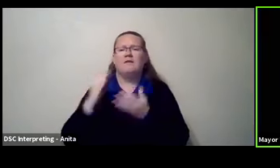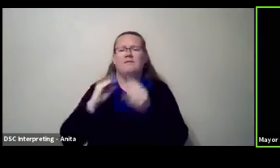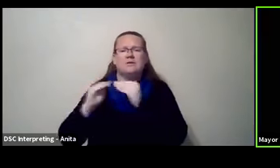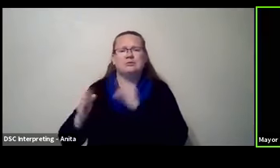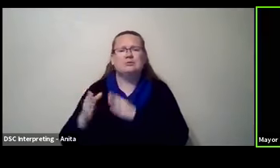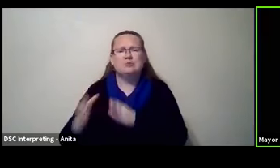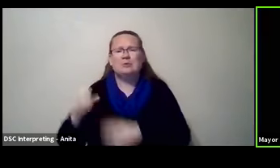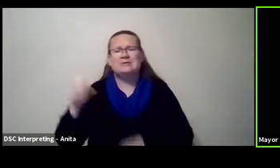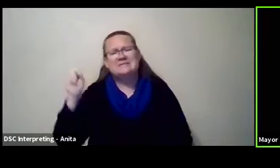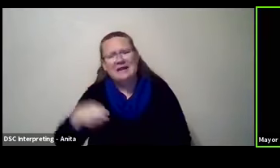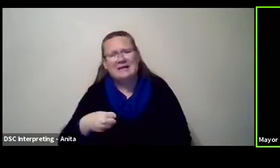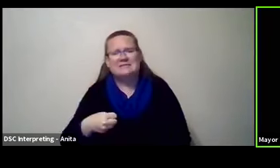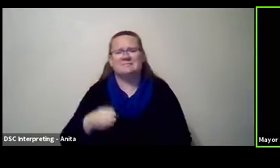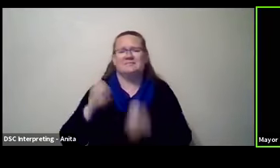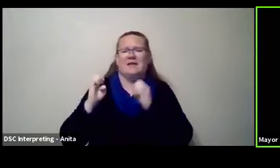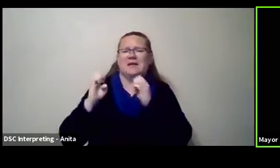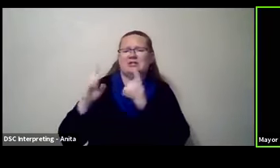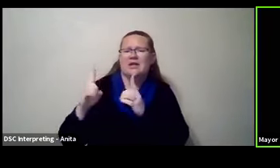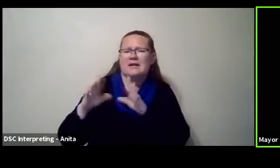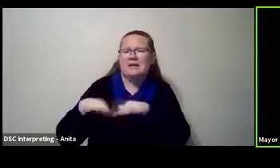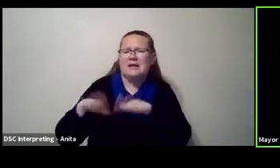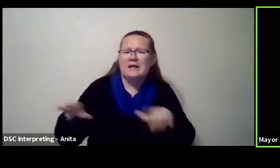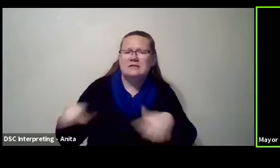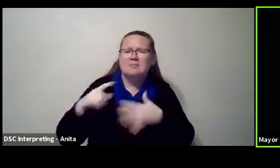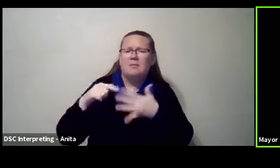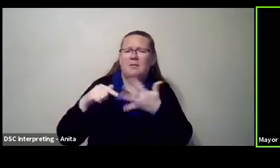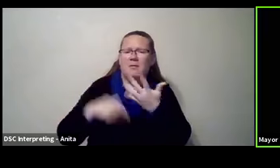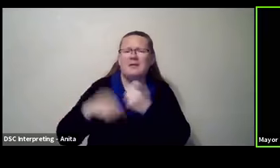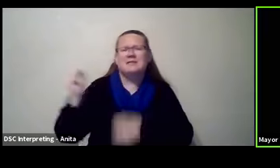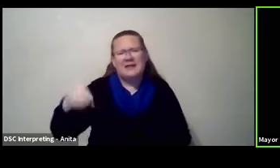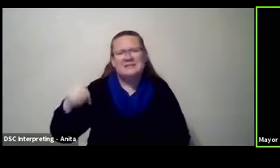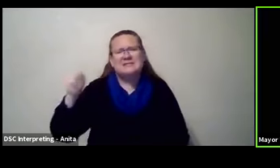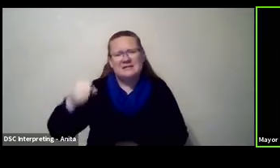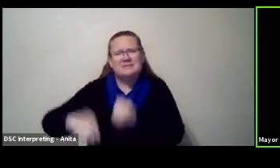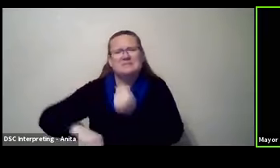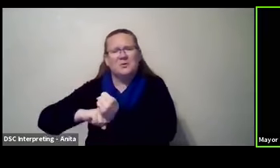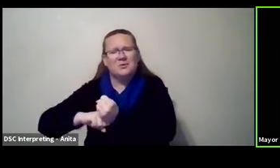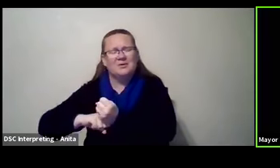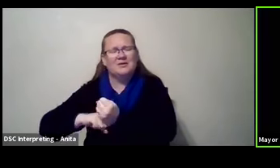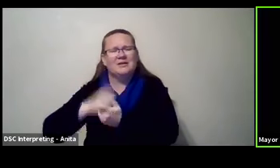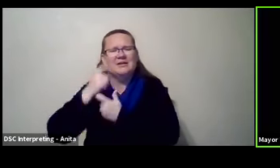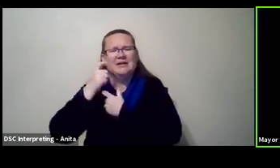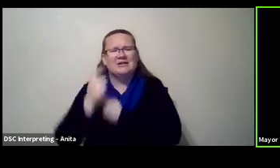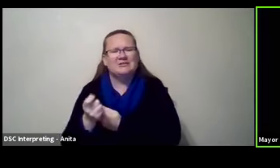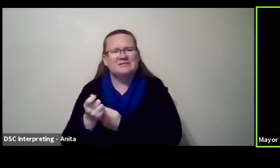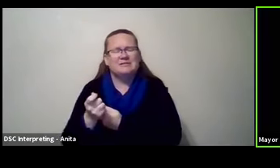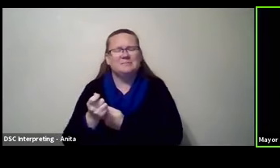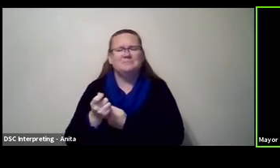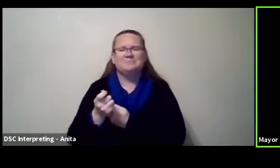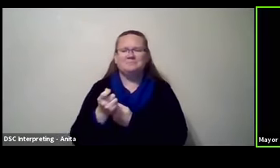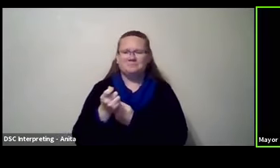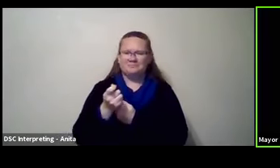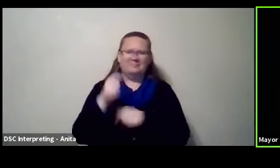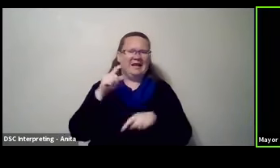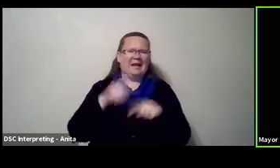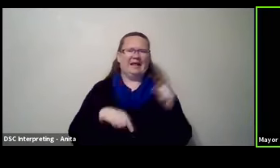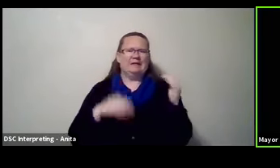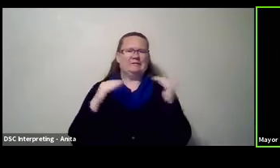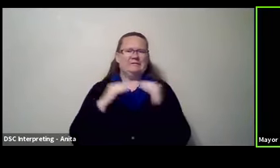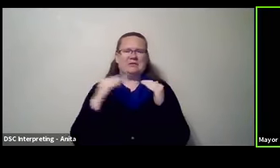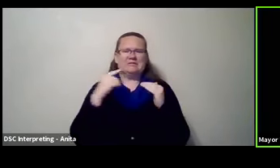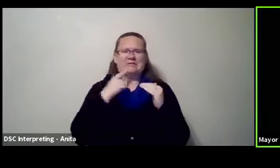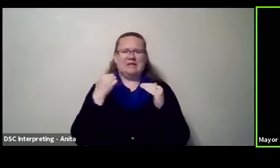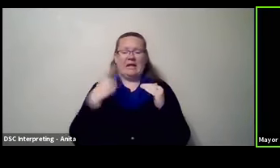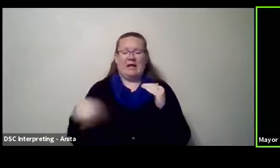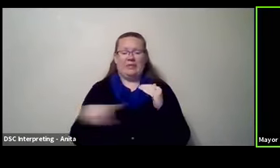you know, help educate our children and all the things that we wanted to do. And it's, I don't know that it would be fair to say that they no longer want